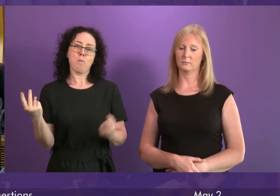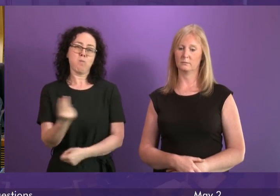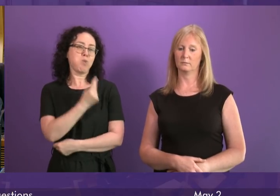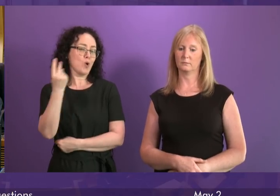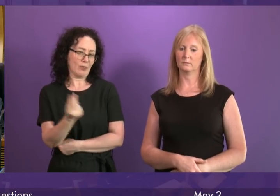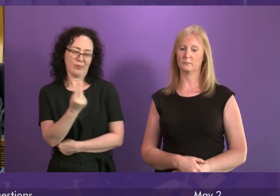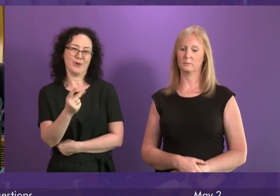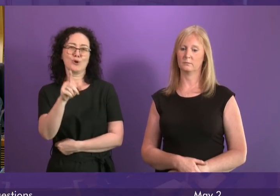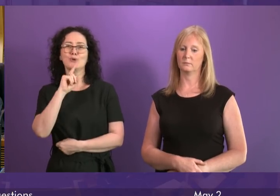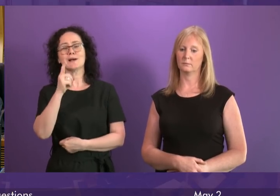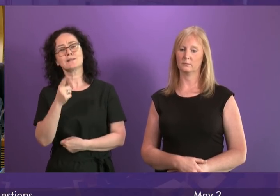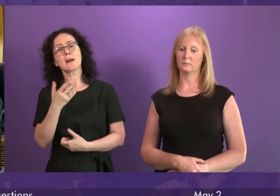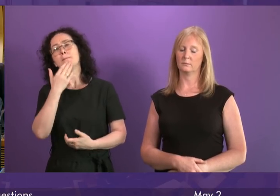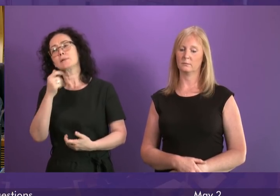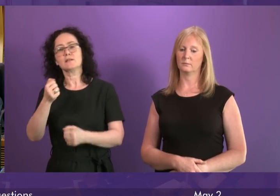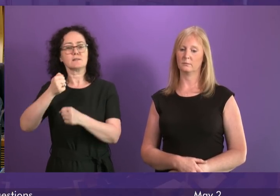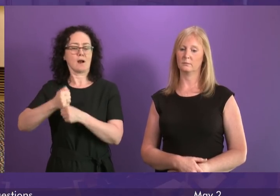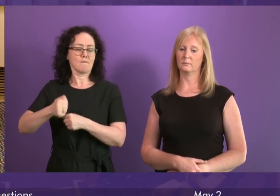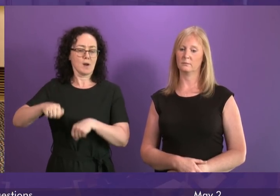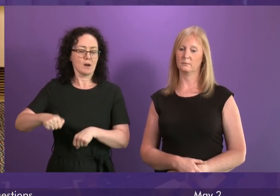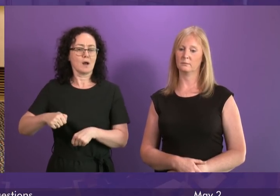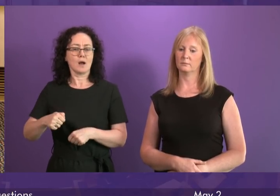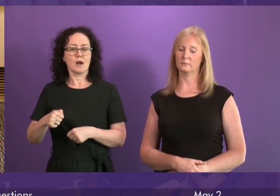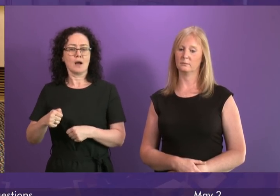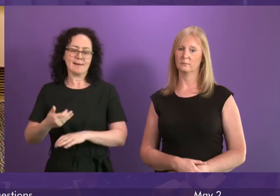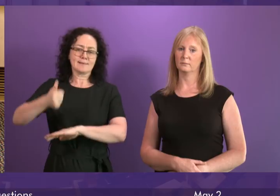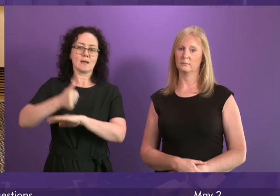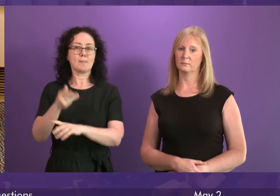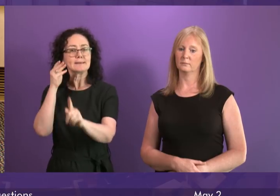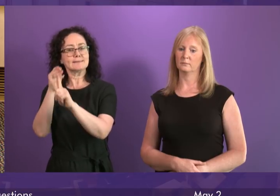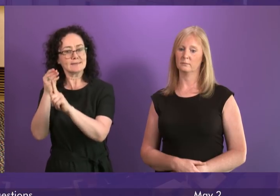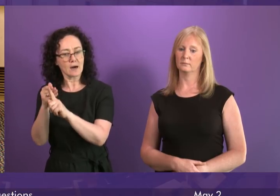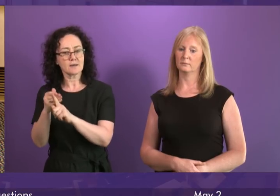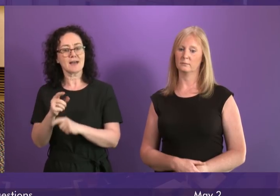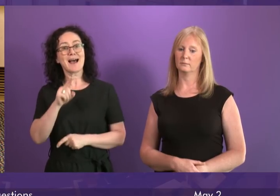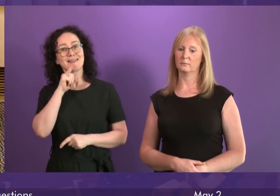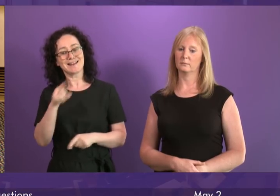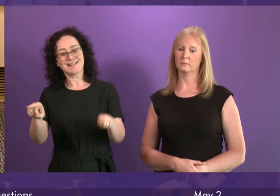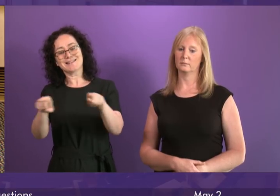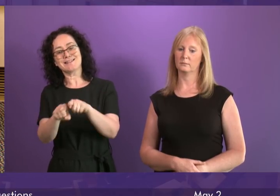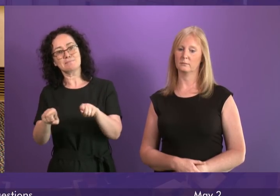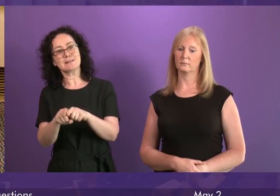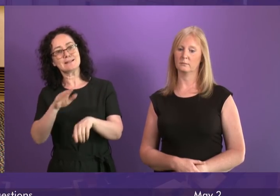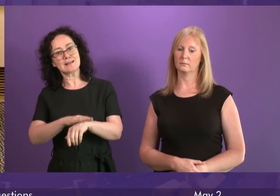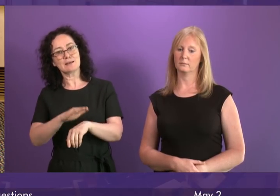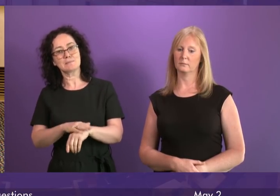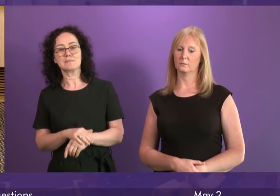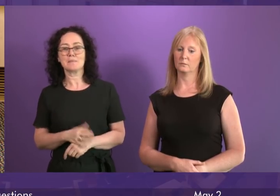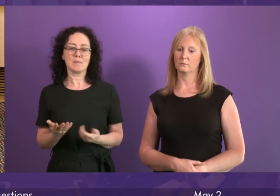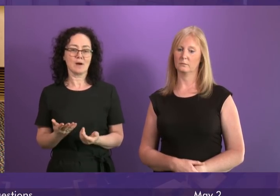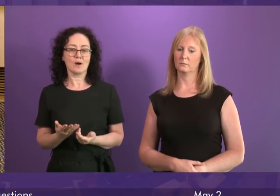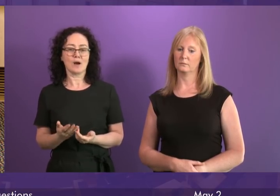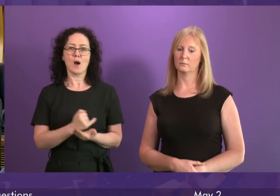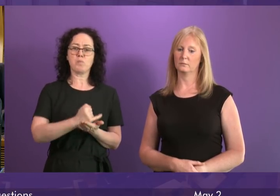call for the government to set world leading targets you cannot call for the government to introduce policies and then for knee-jerk easy reasons